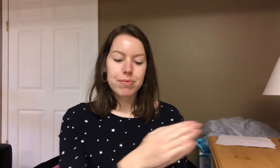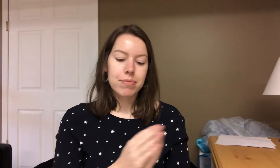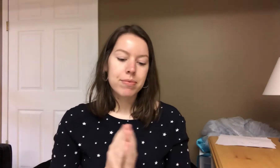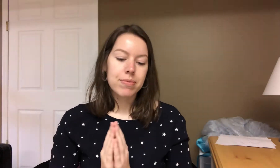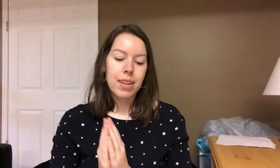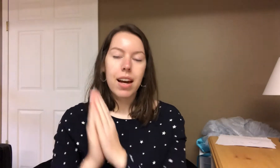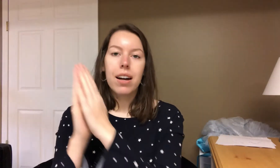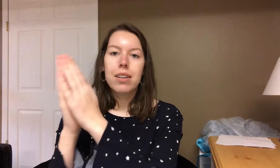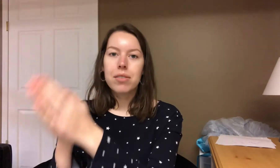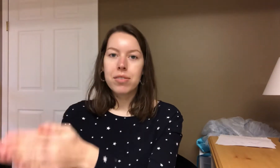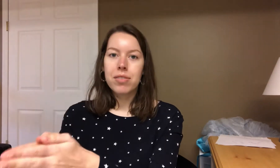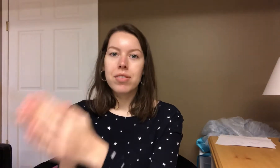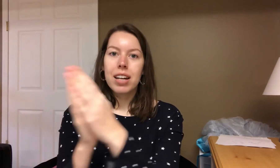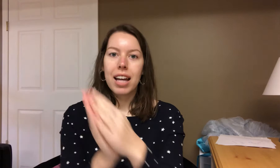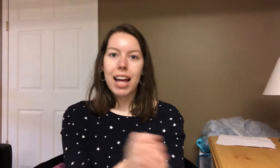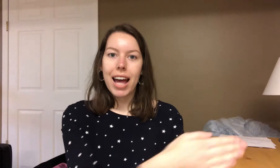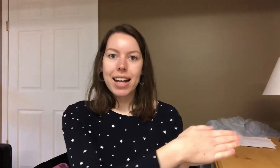V-et.